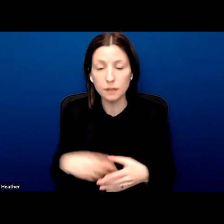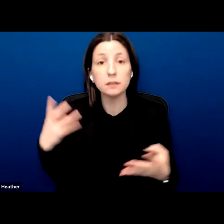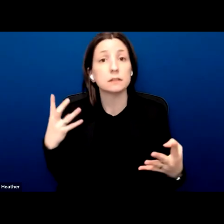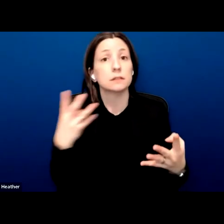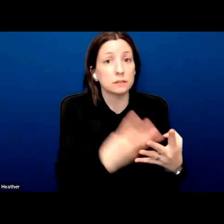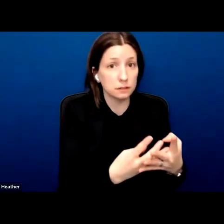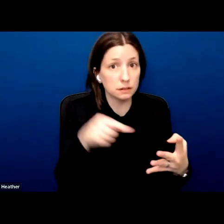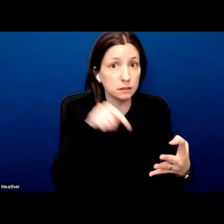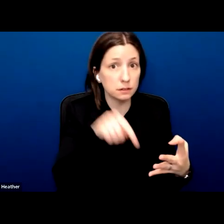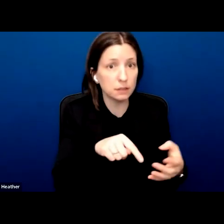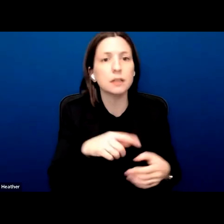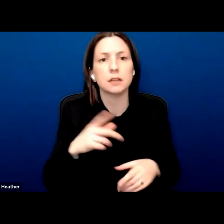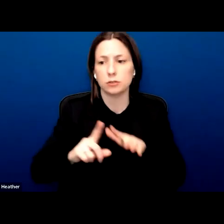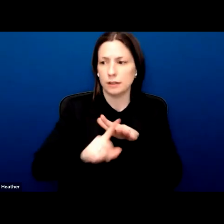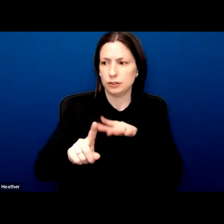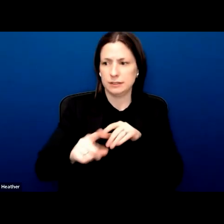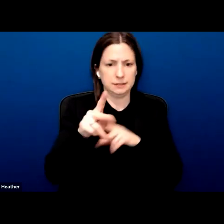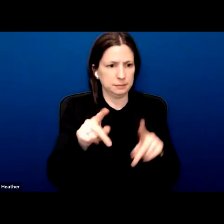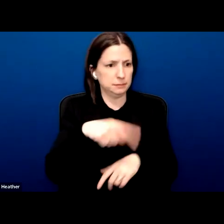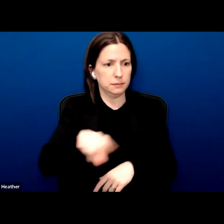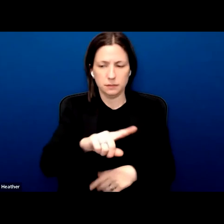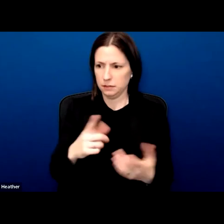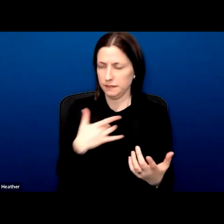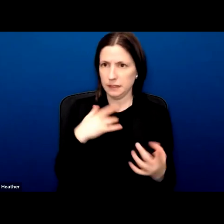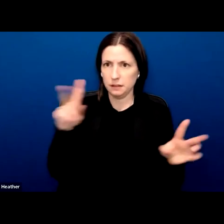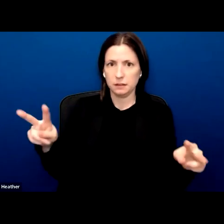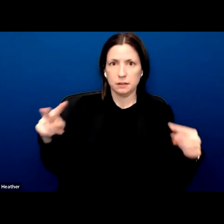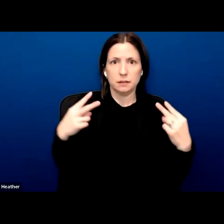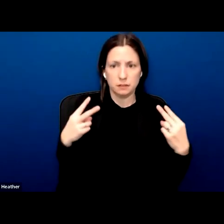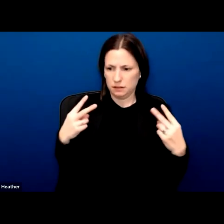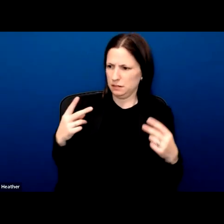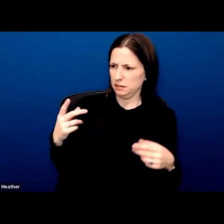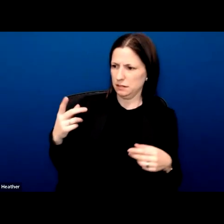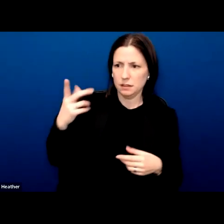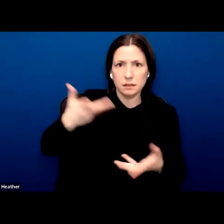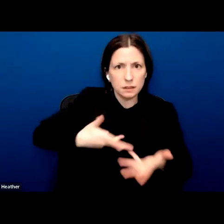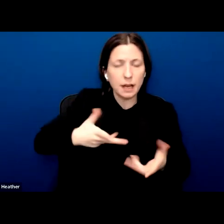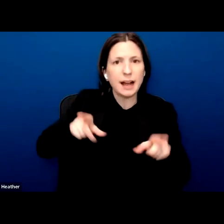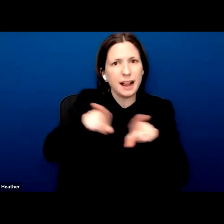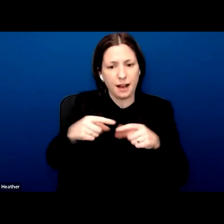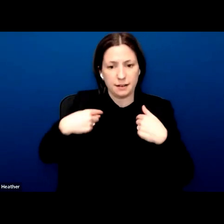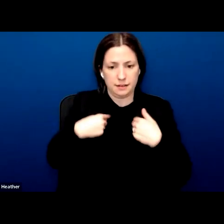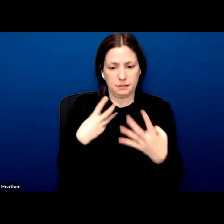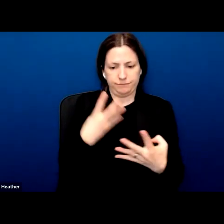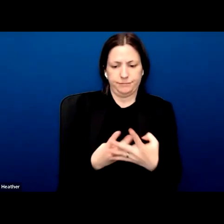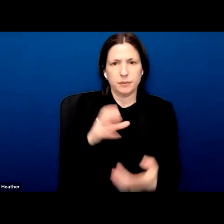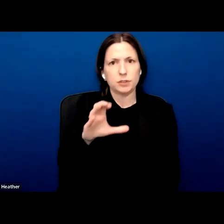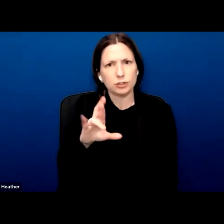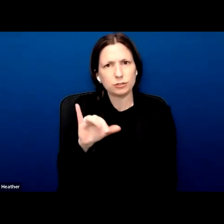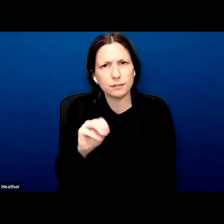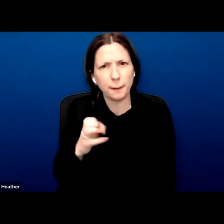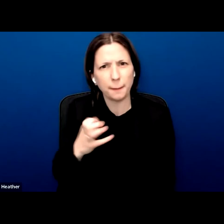are often treated like people incarcerated for criminal offenses. The Canadian Muslim community has been calling for addressing